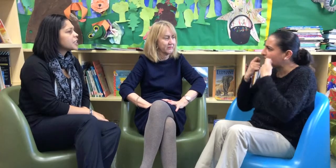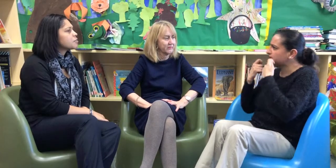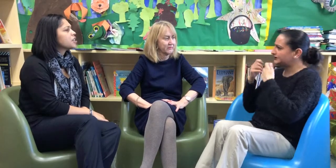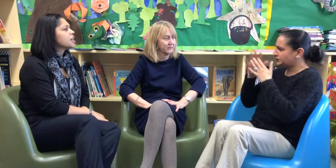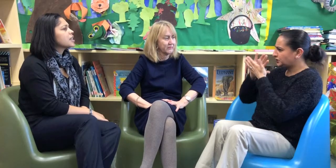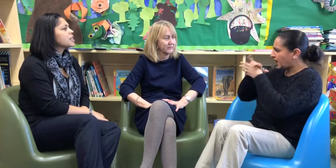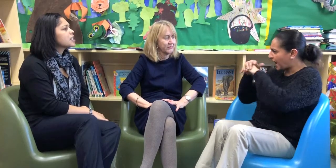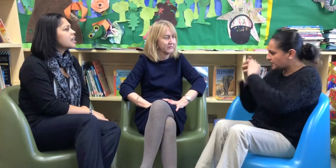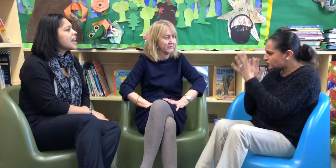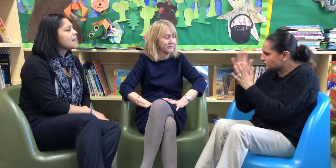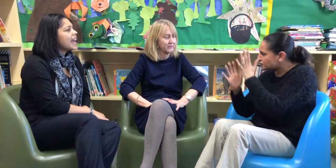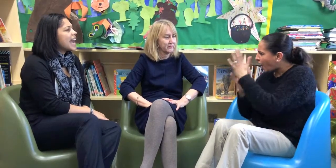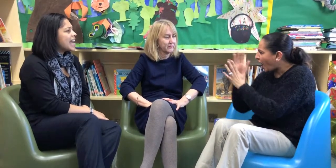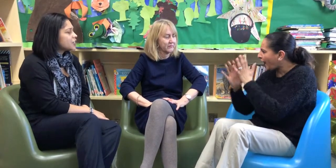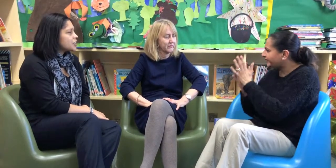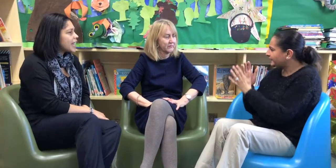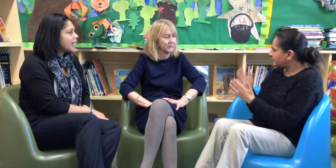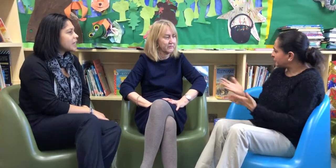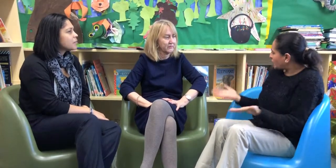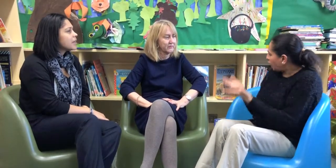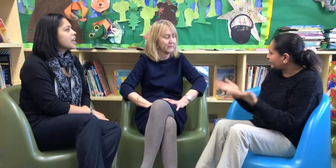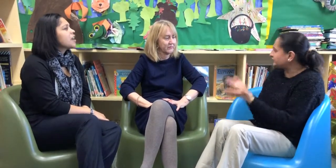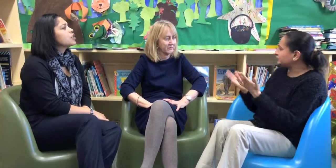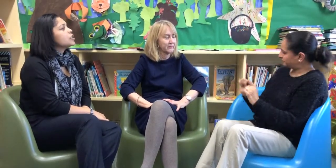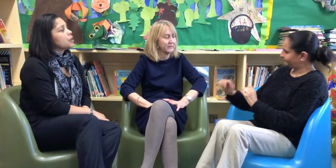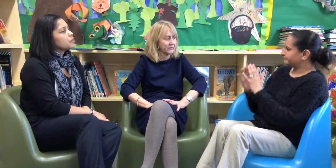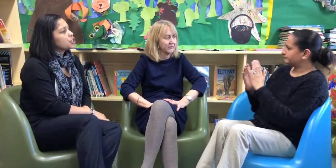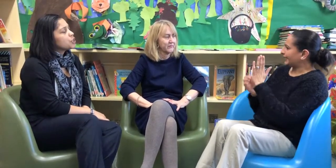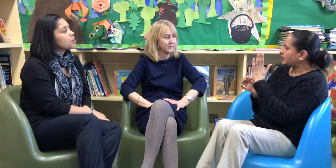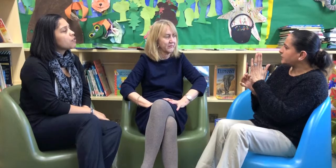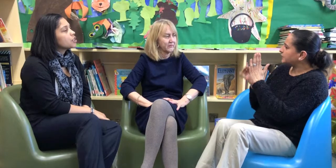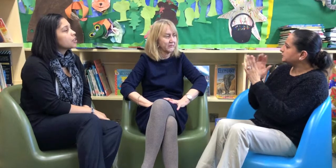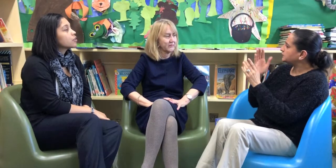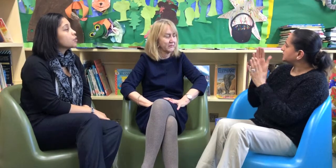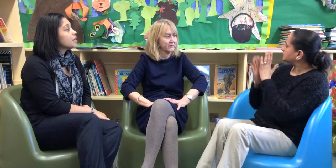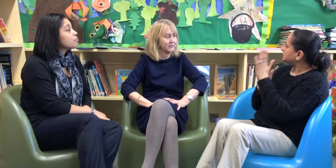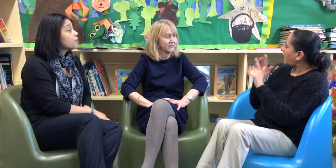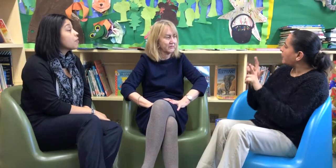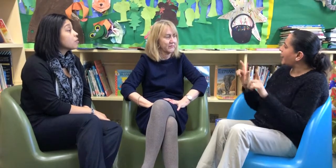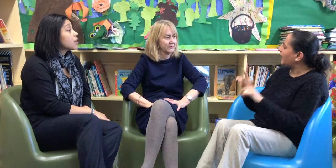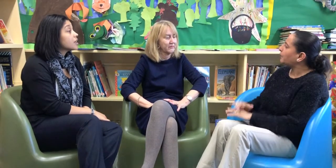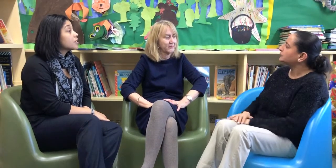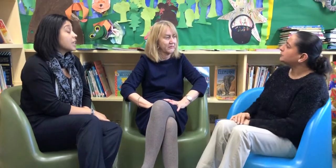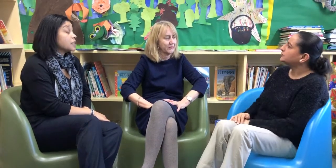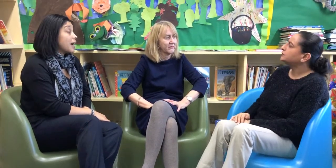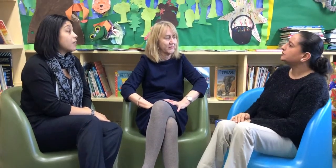expressions, their hand shape, you know, just to encourage the child to improve their own sign as well.